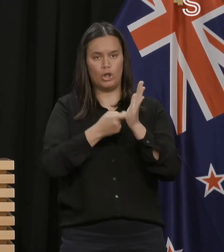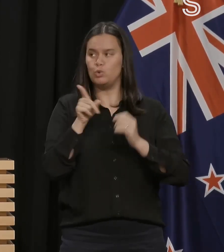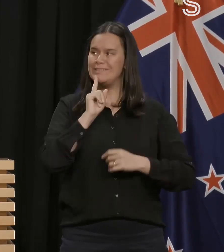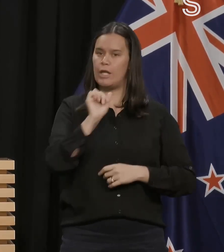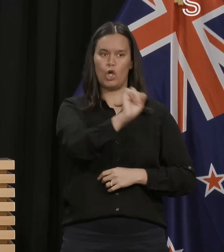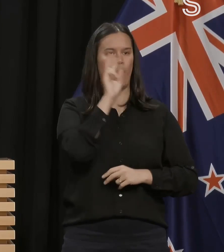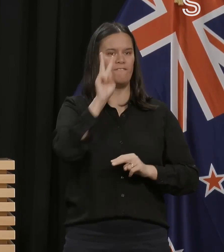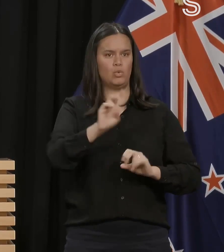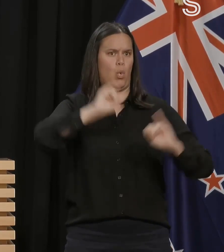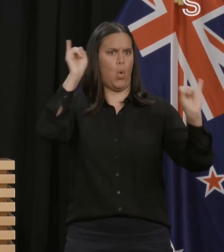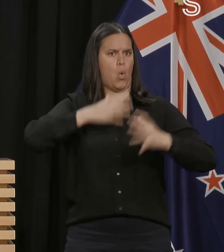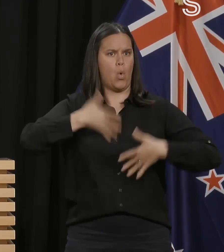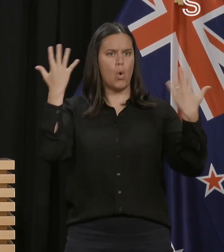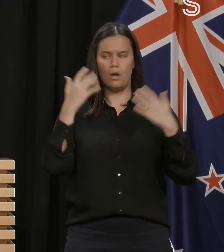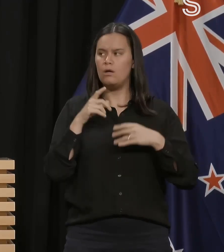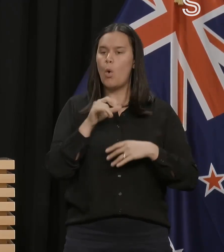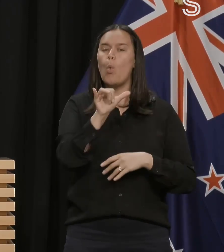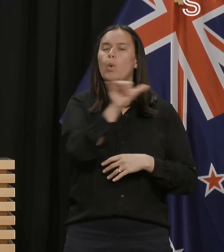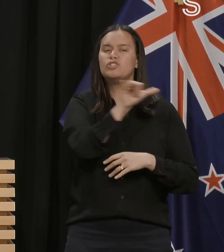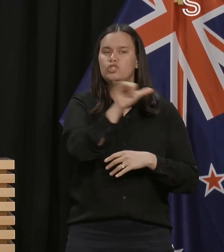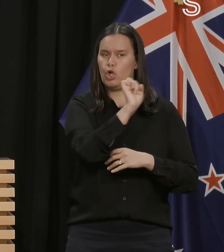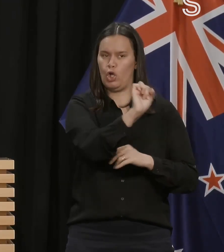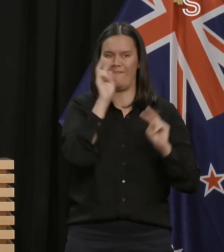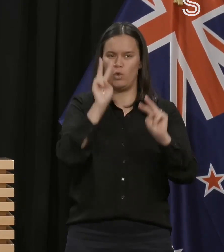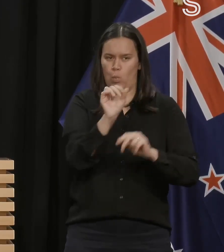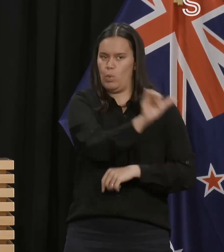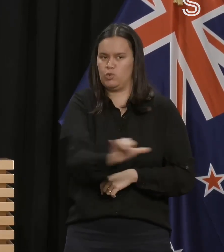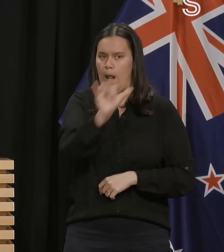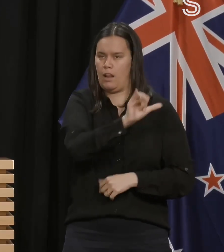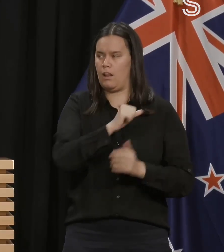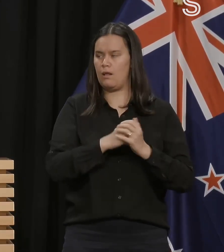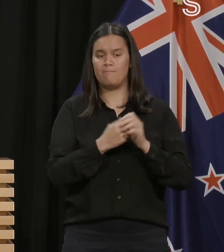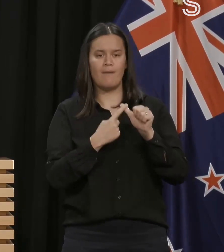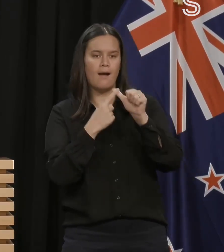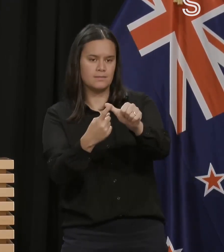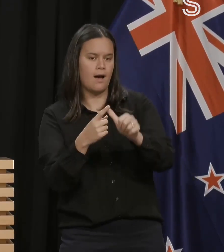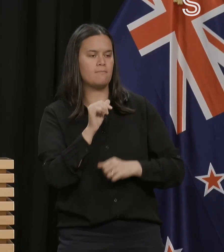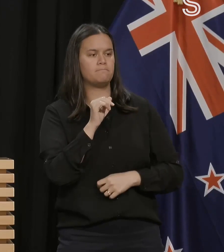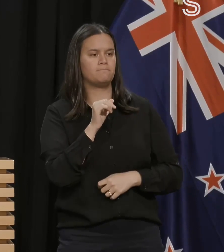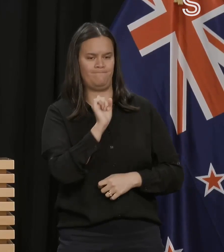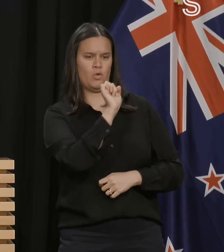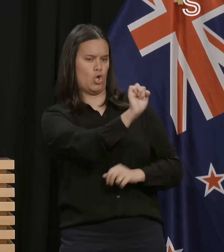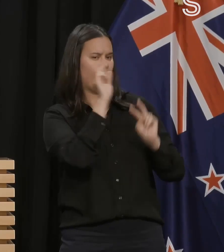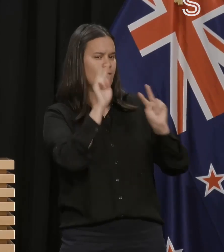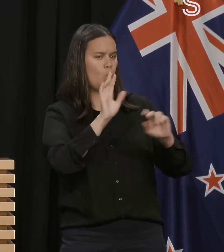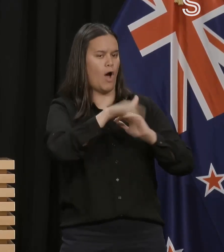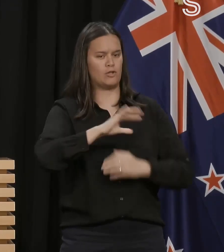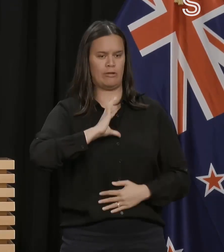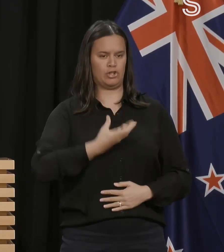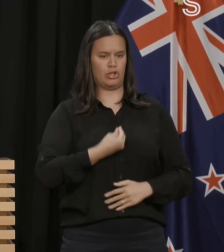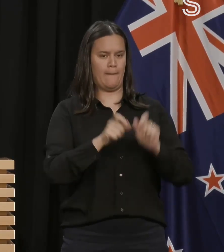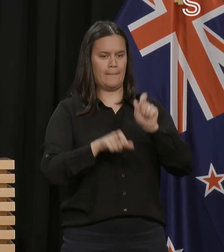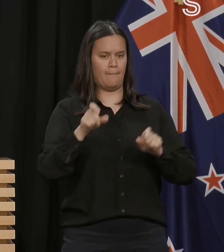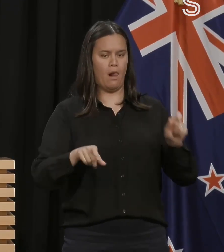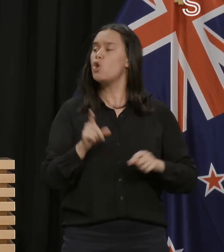I think some of the views being conveyed around trans, the transgender community, some of the sentiment,